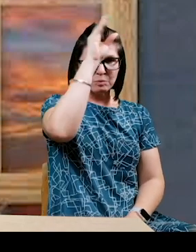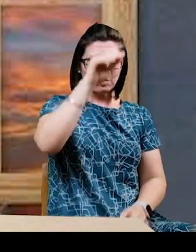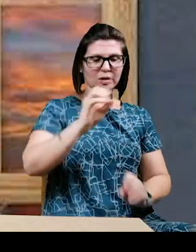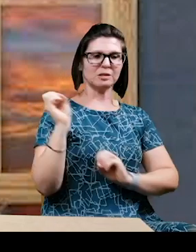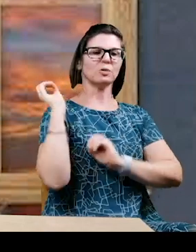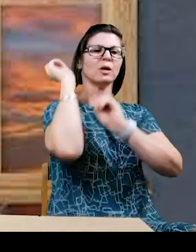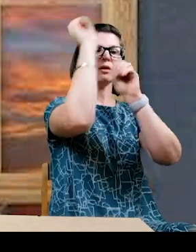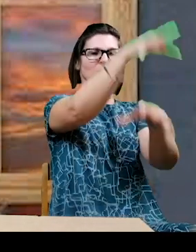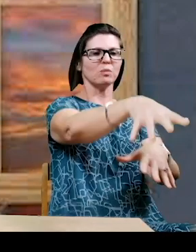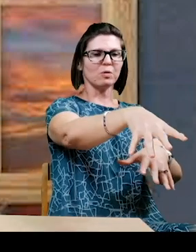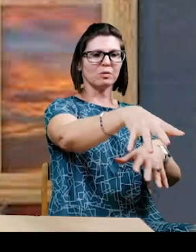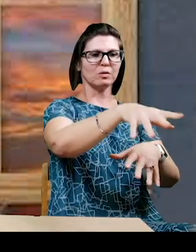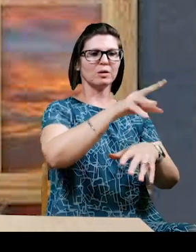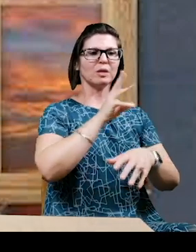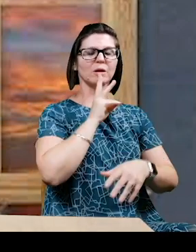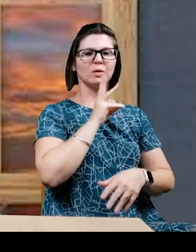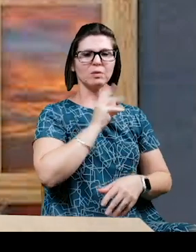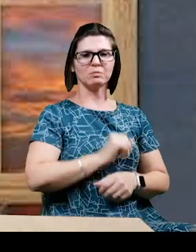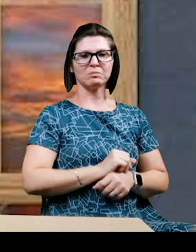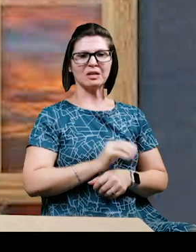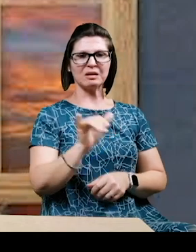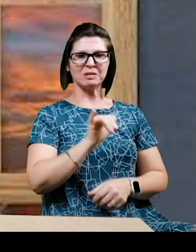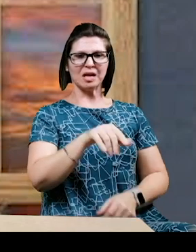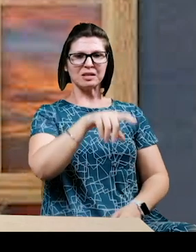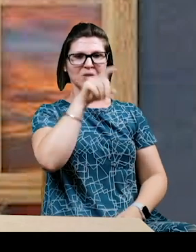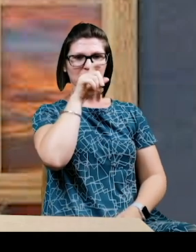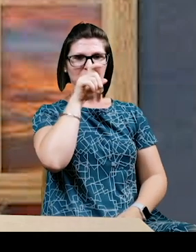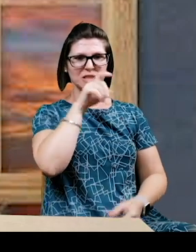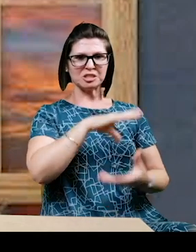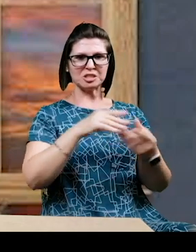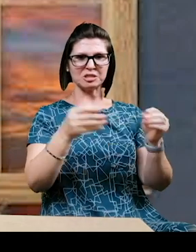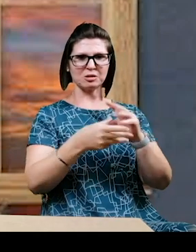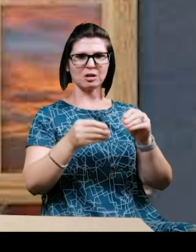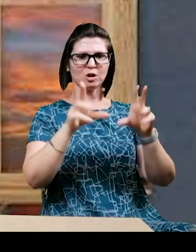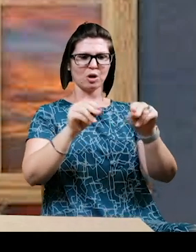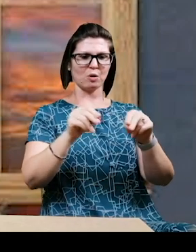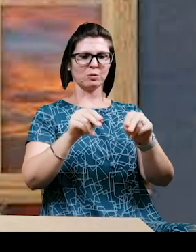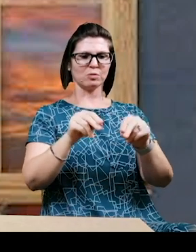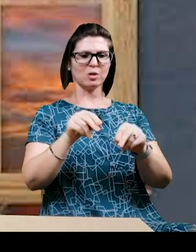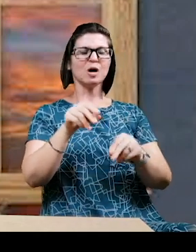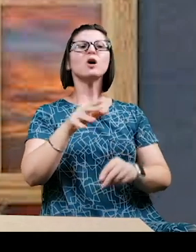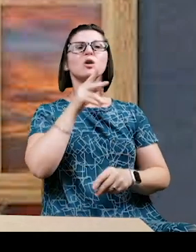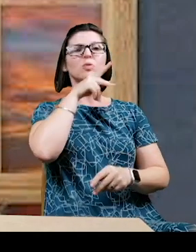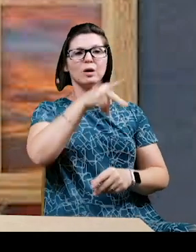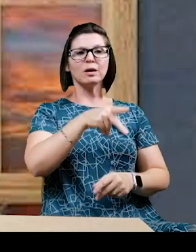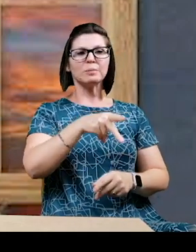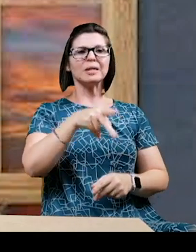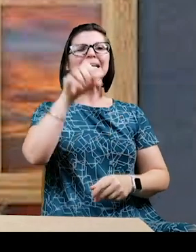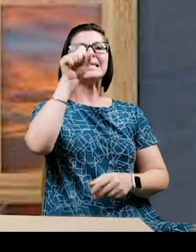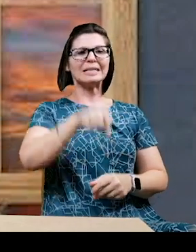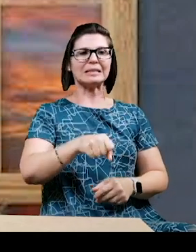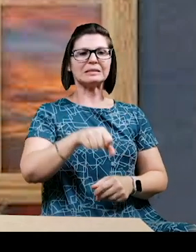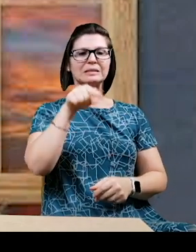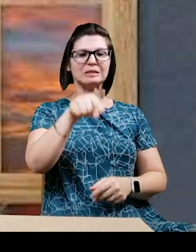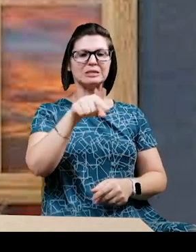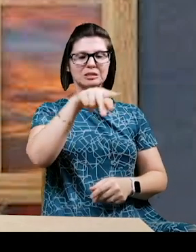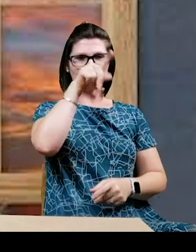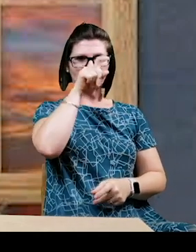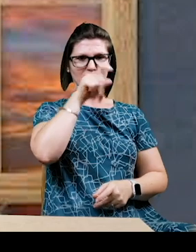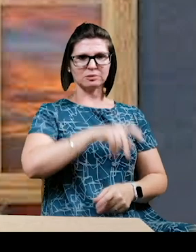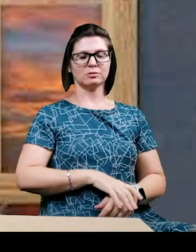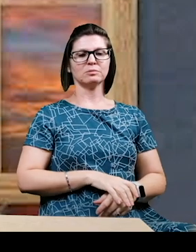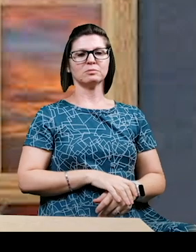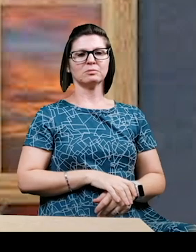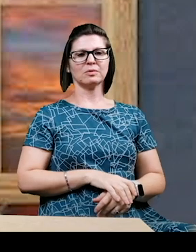She was like the witch in the story. No, she was the witch in the story. True, she did not turn him into a